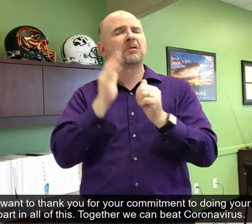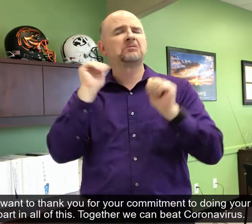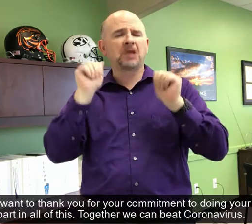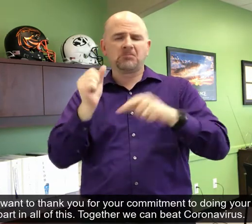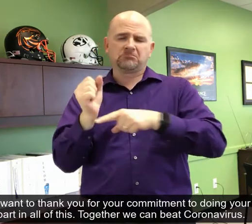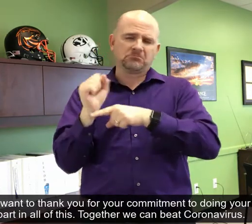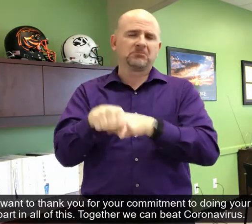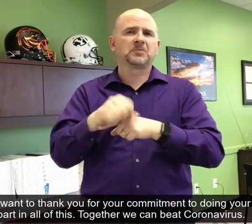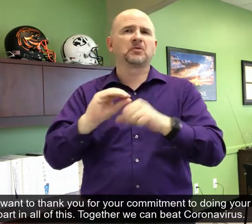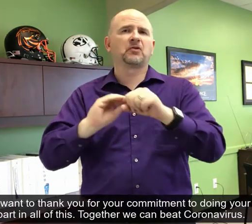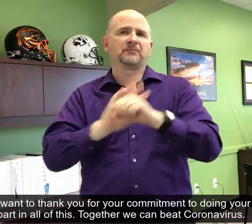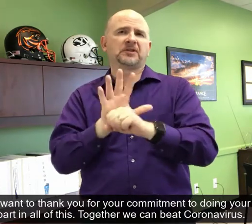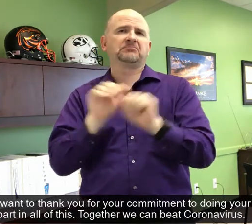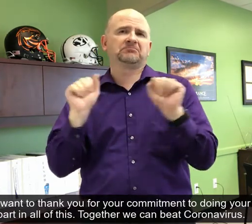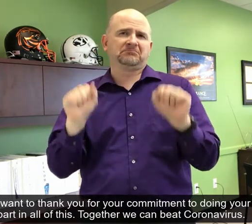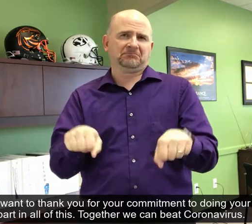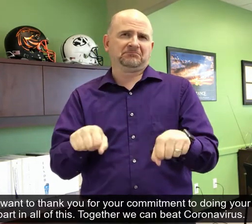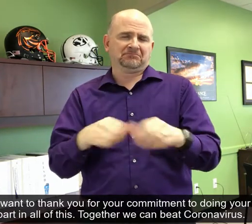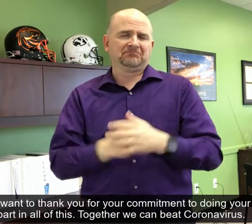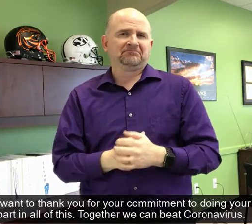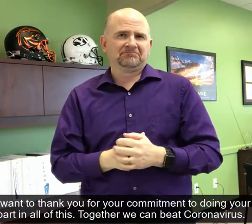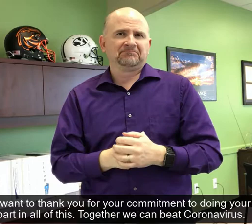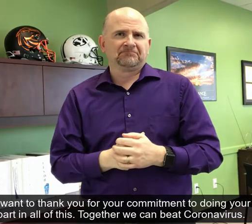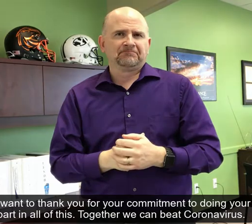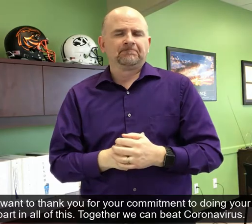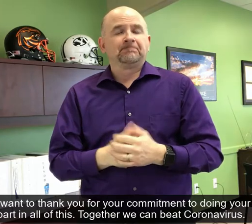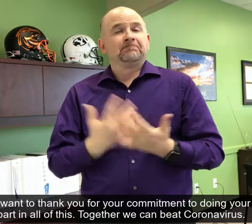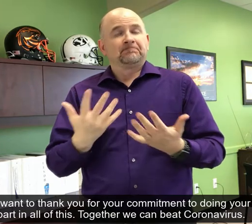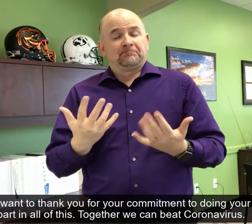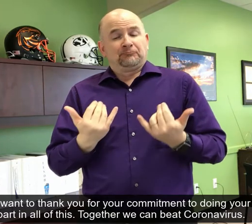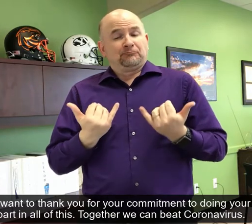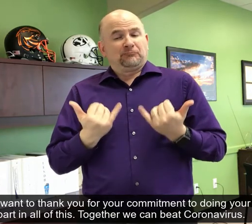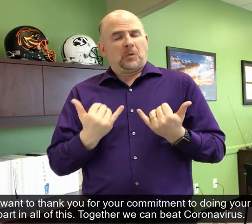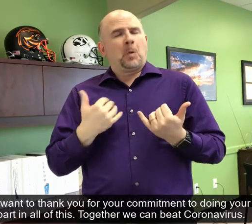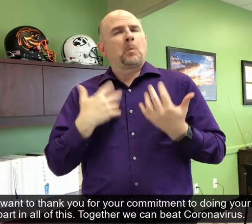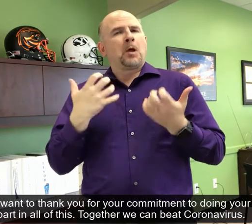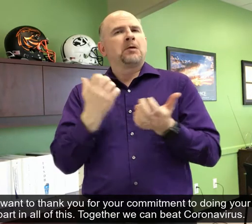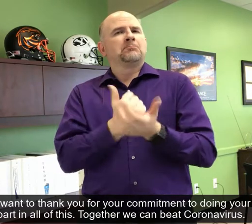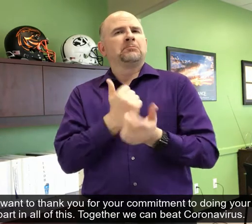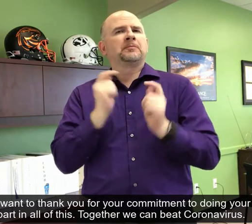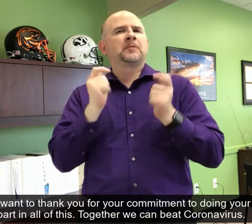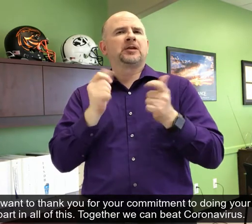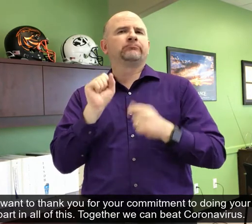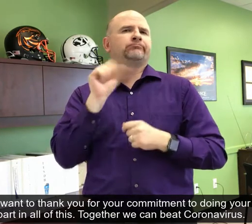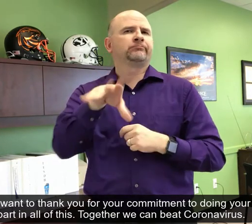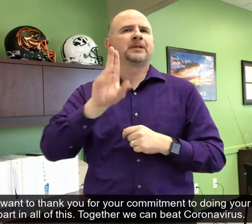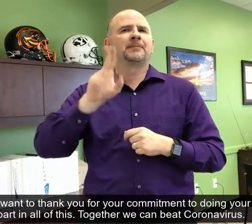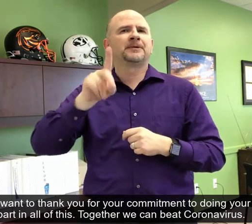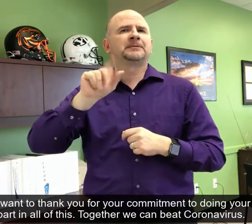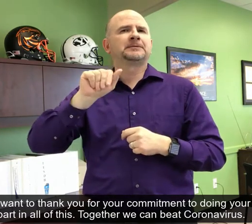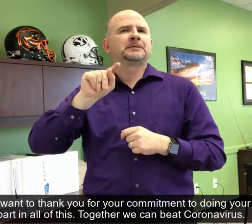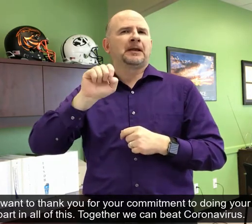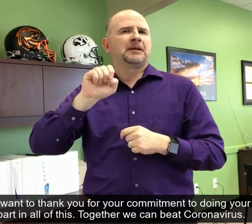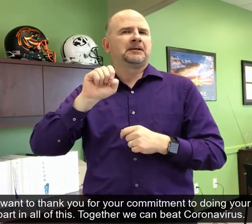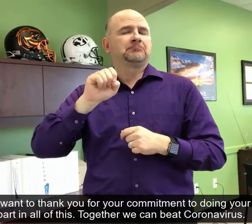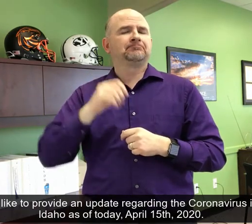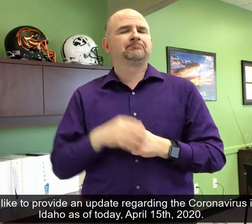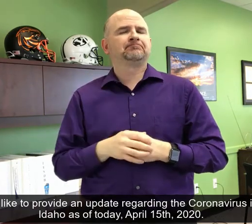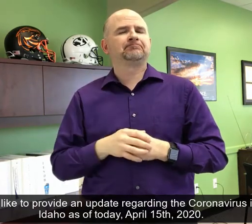for your commitment to doing your part in all of this. Together, we can beat coronavirus. I'd like to provide